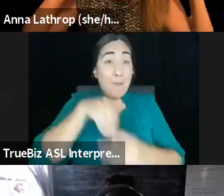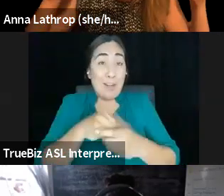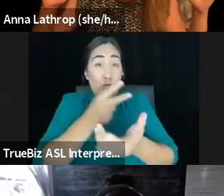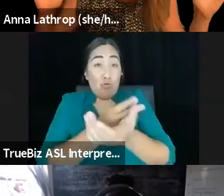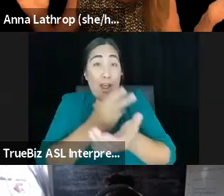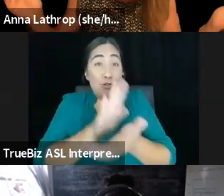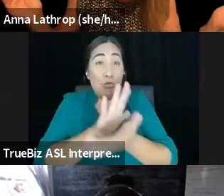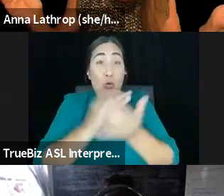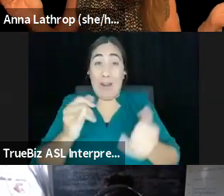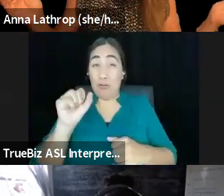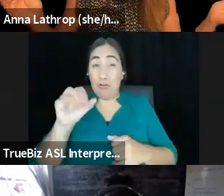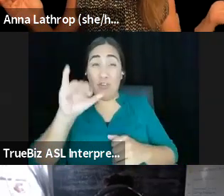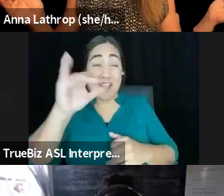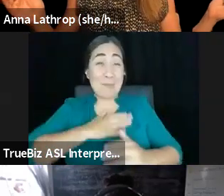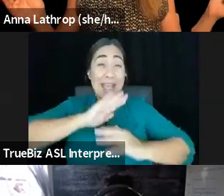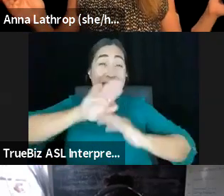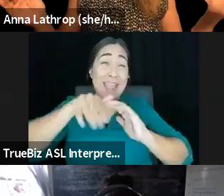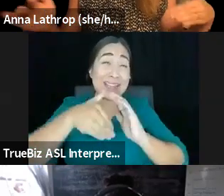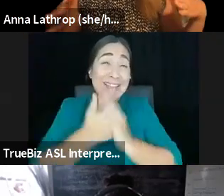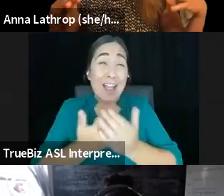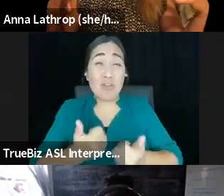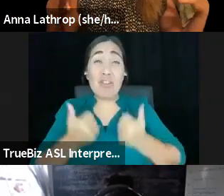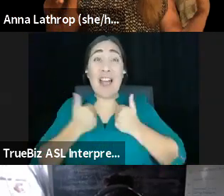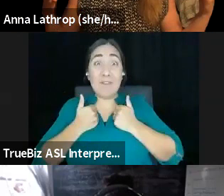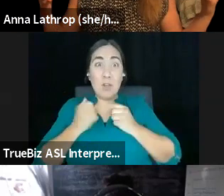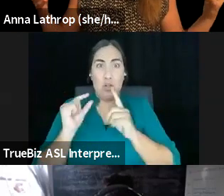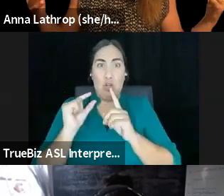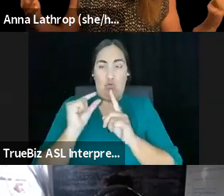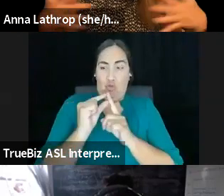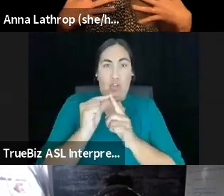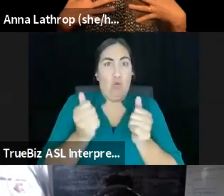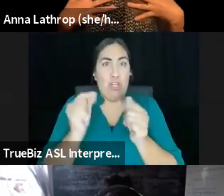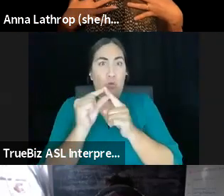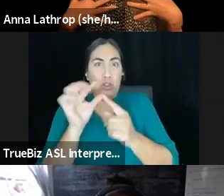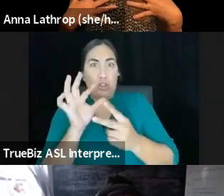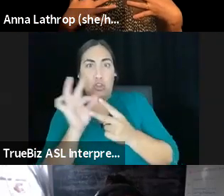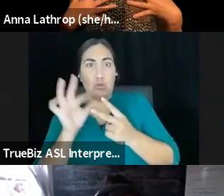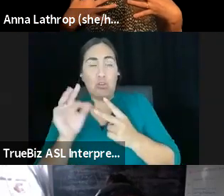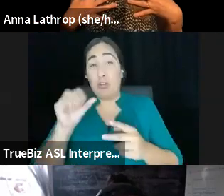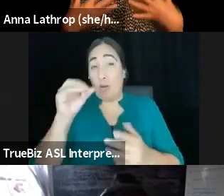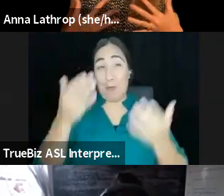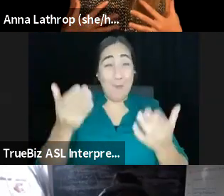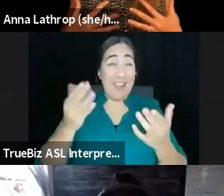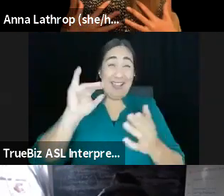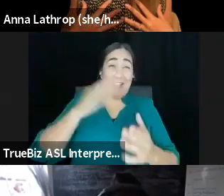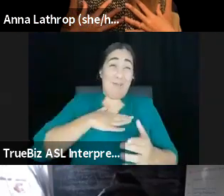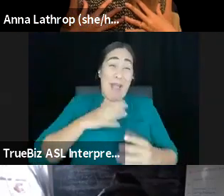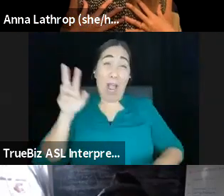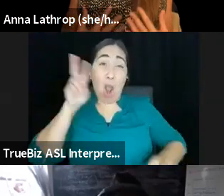life. Um, so maybe that's just, that's just my observation, but I do feel like that's something I'm